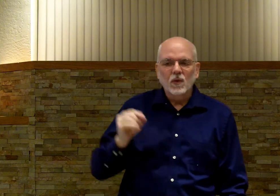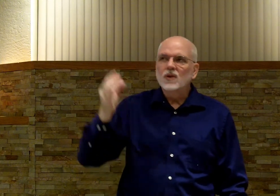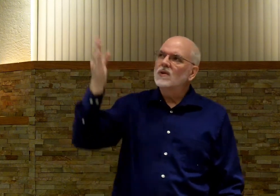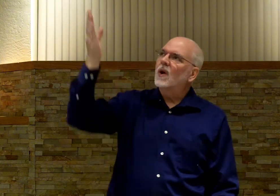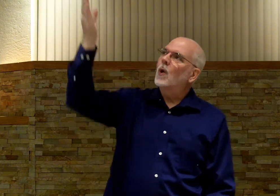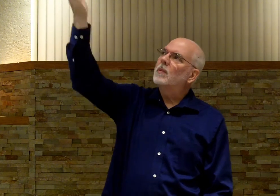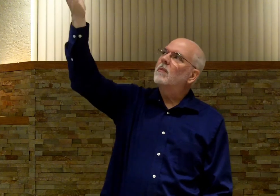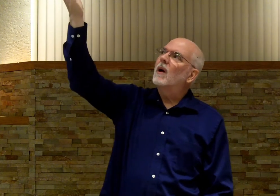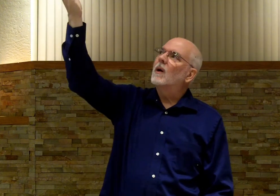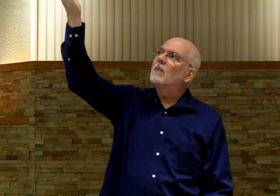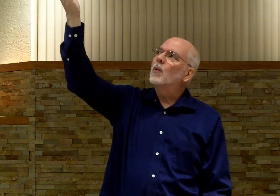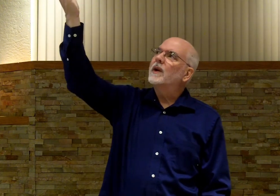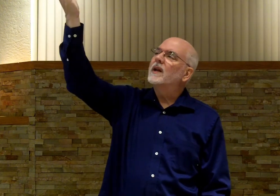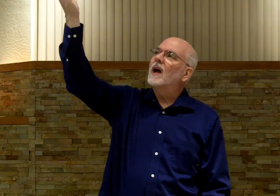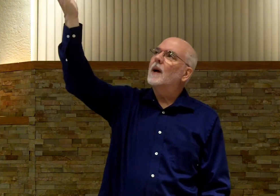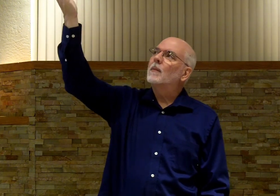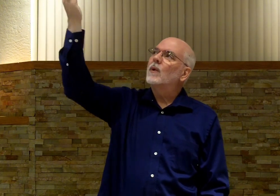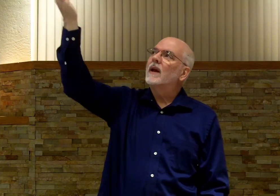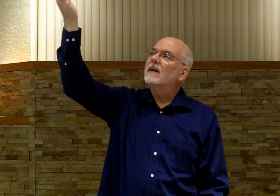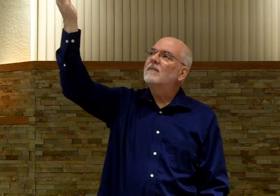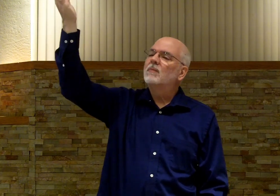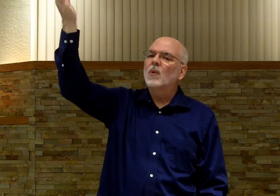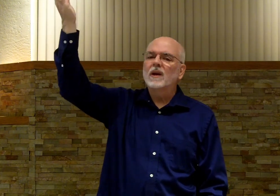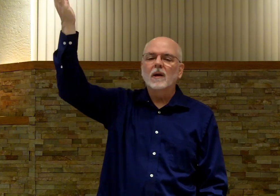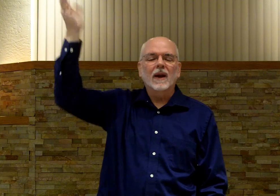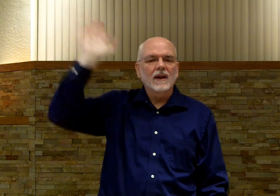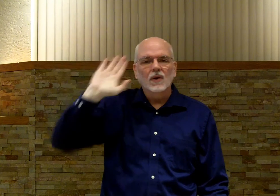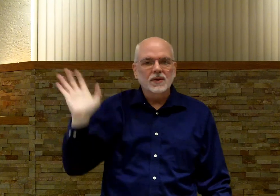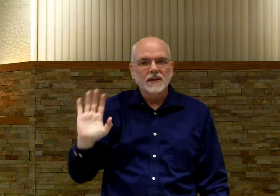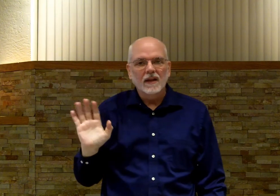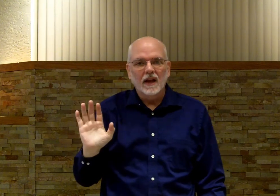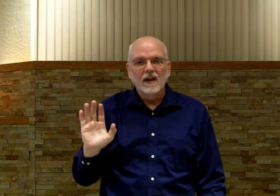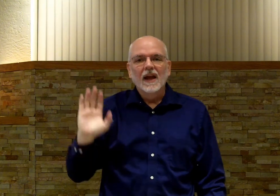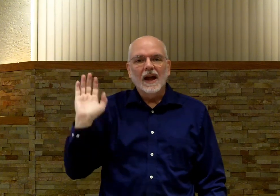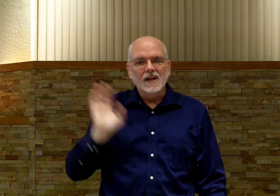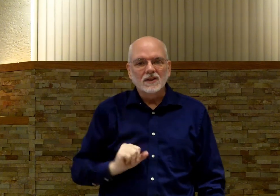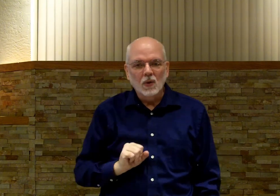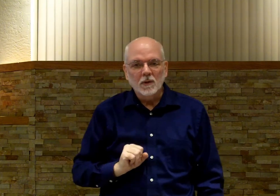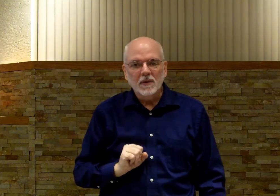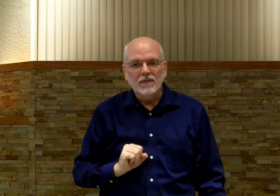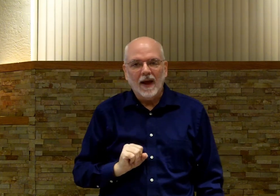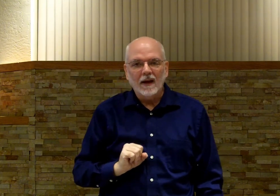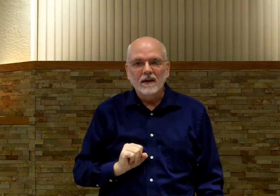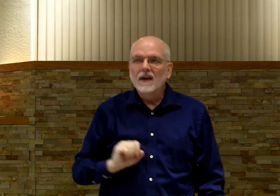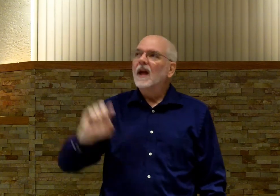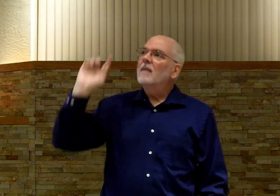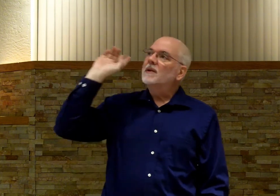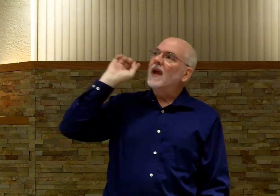will use an open palm pointing up when they point up. And I don't understand that. I just know it to be a fact. But they